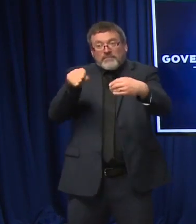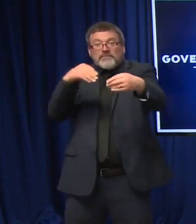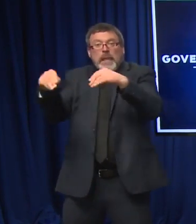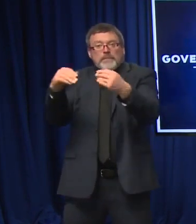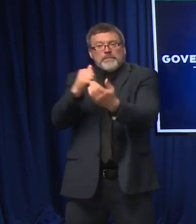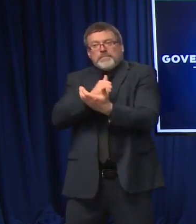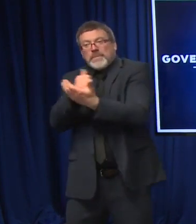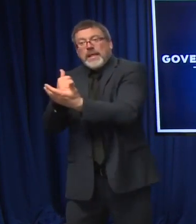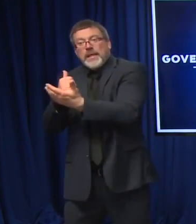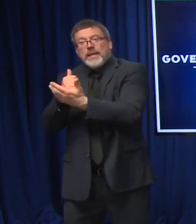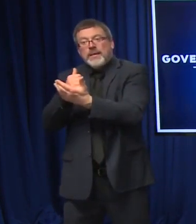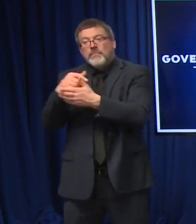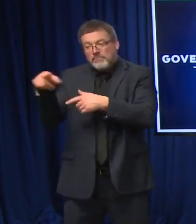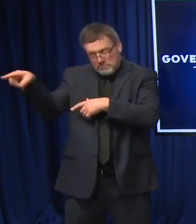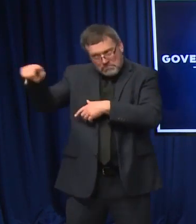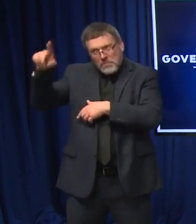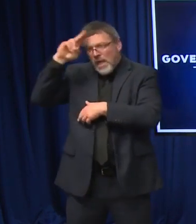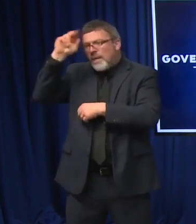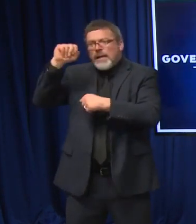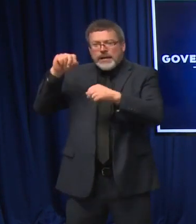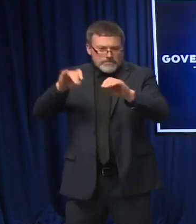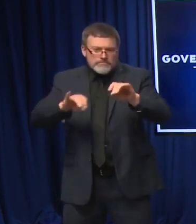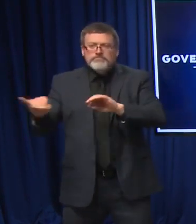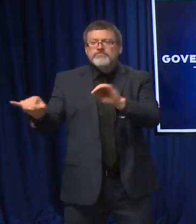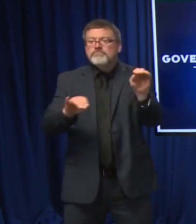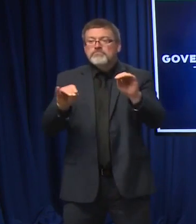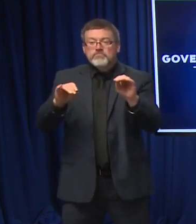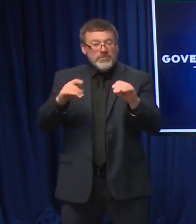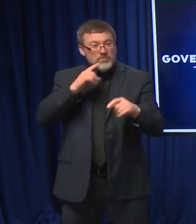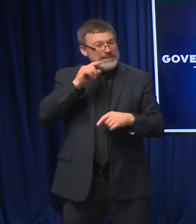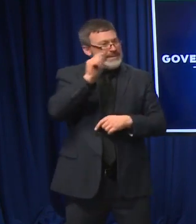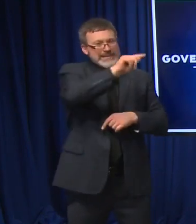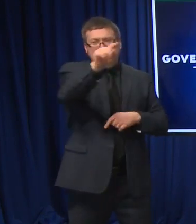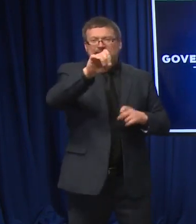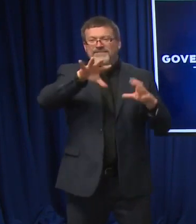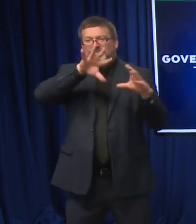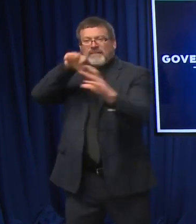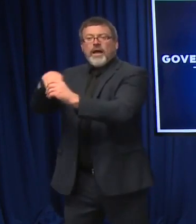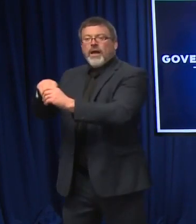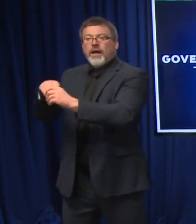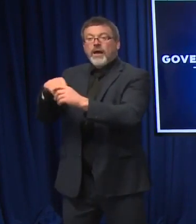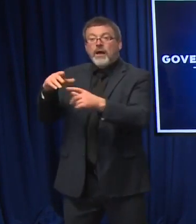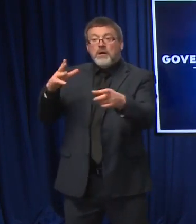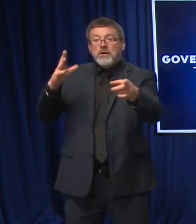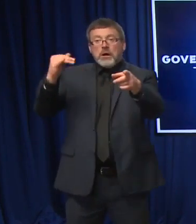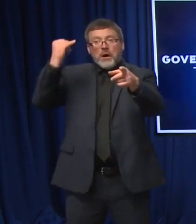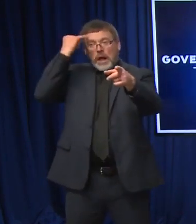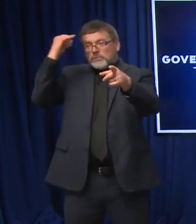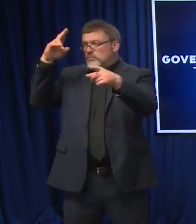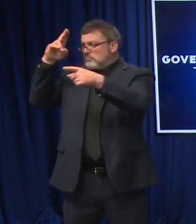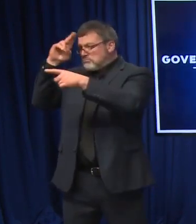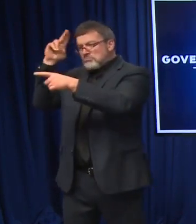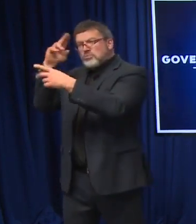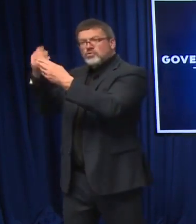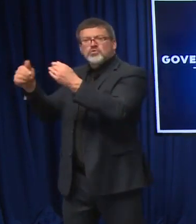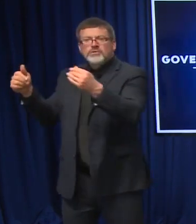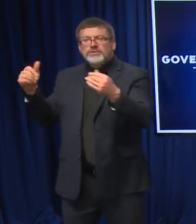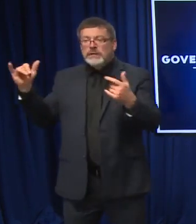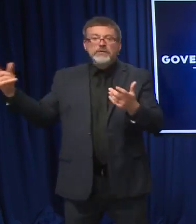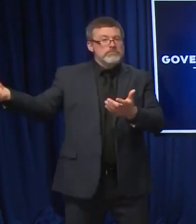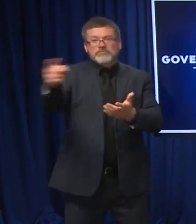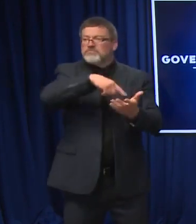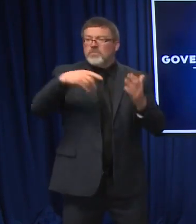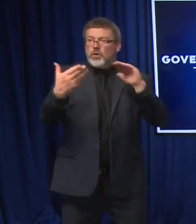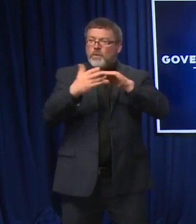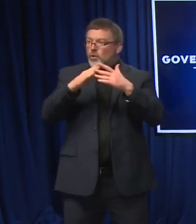and do what they do best, but we need everybody to really be engaged. It isn't just a government solution or just a hospital solution. It's a community solution, and I'm a